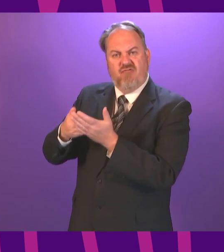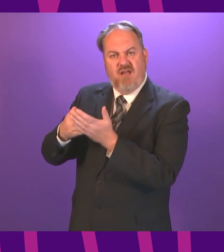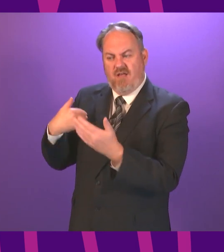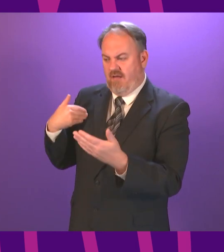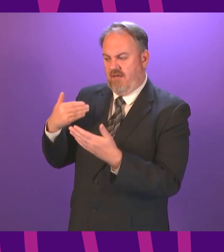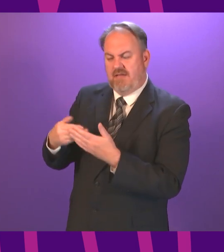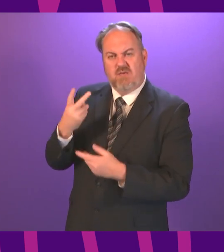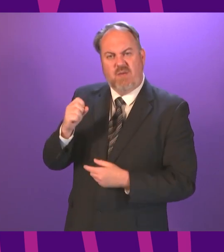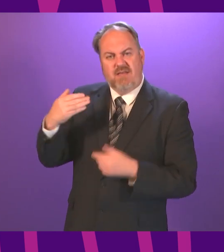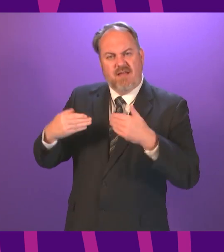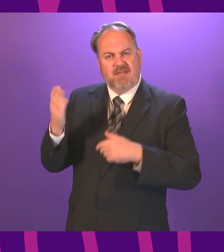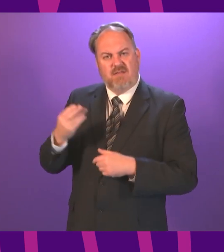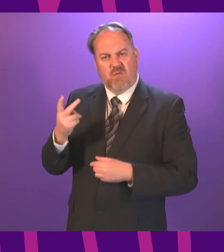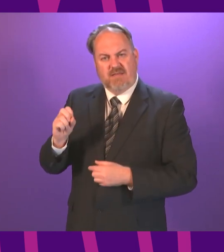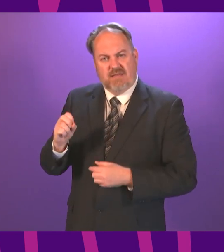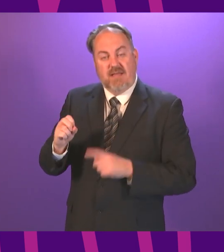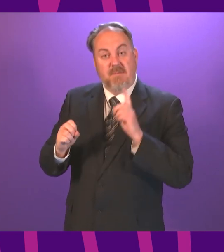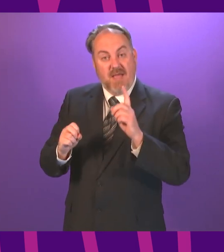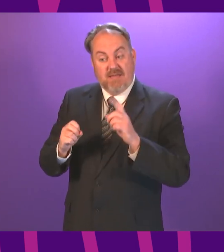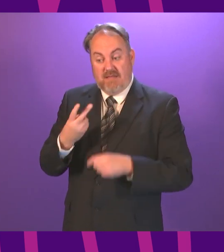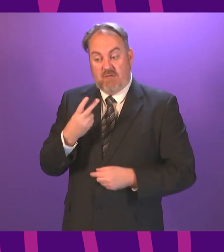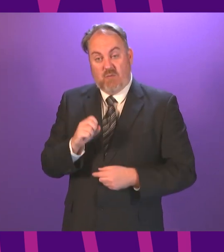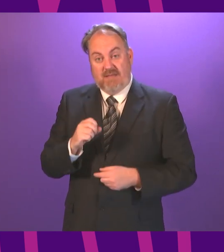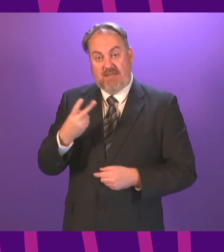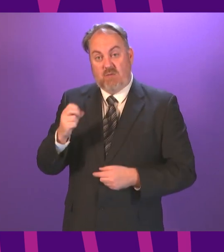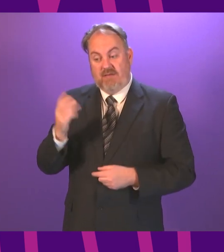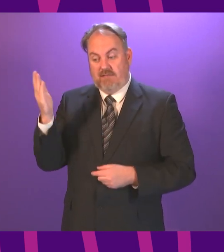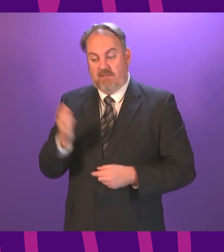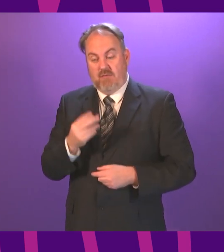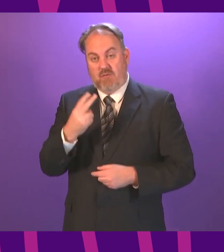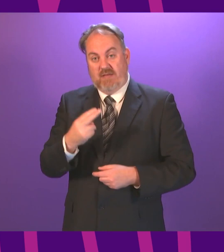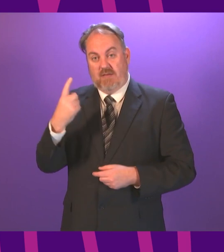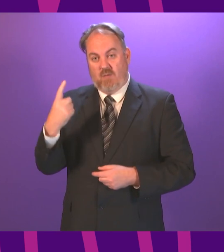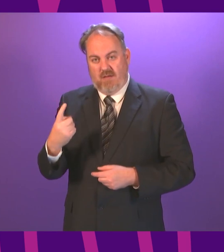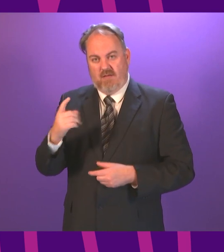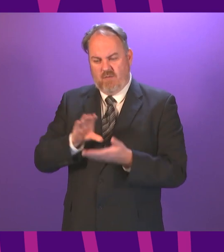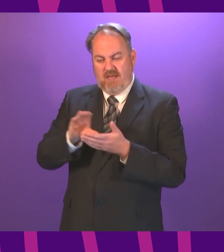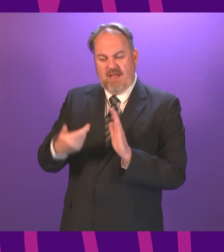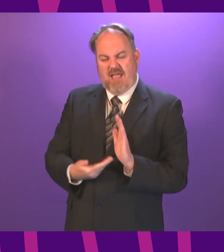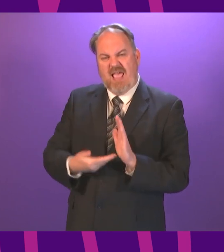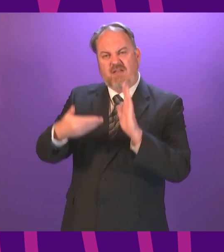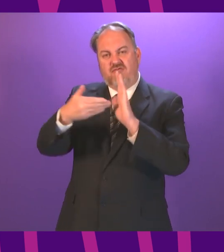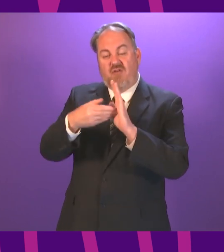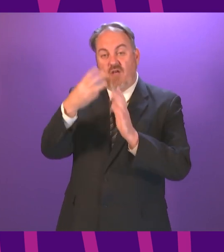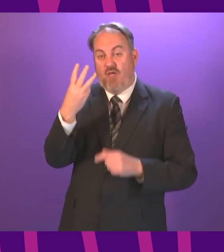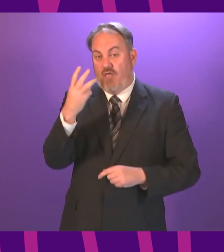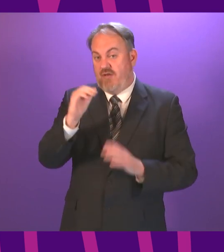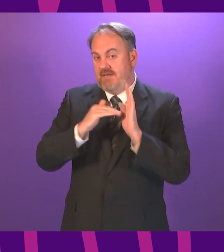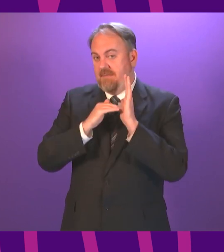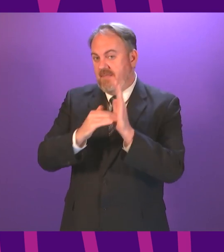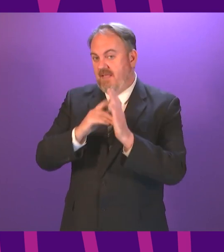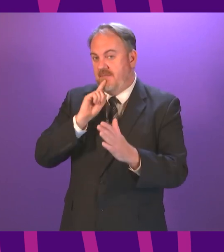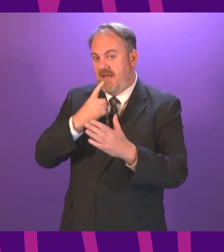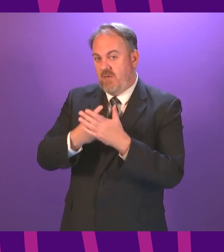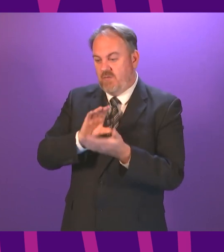In financial year 2021, we allocated the college sector and its learners over £30 million in additional funding, with the Scottish Funding Council